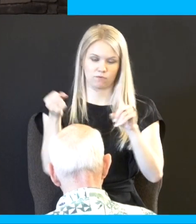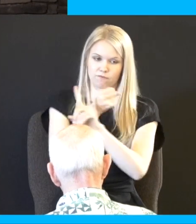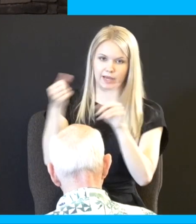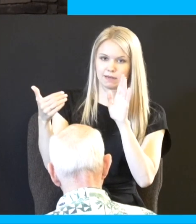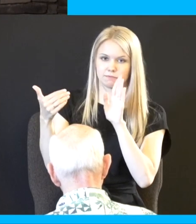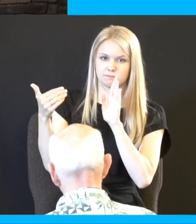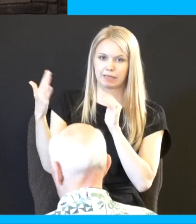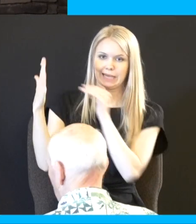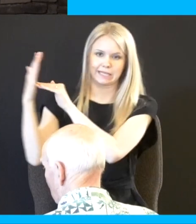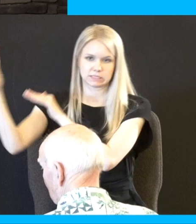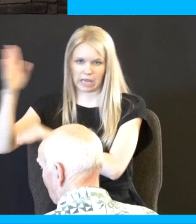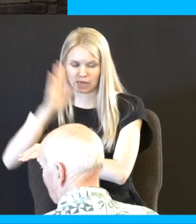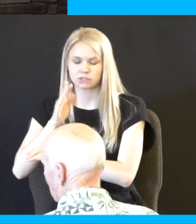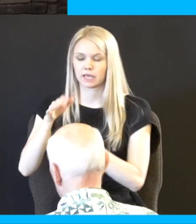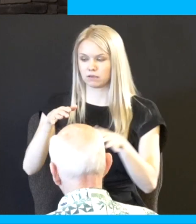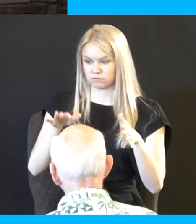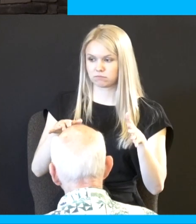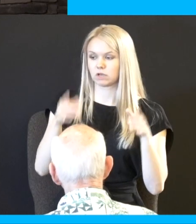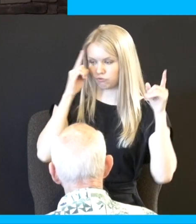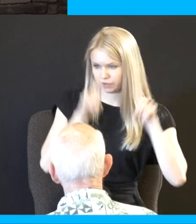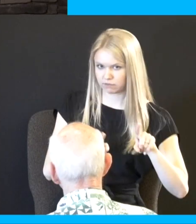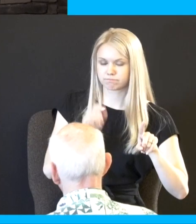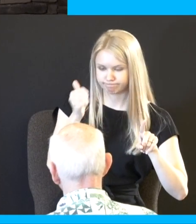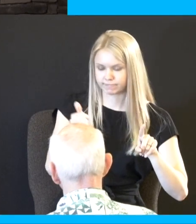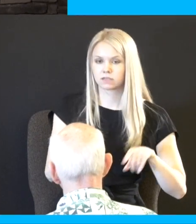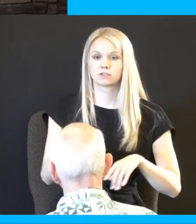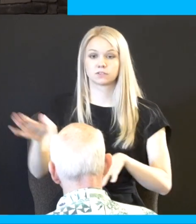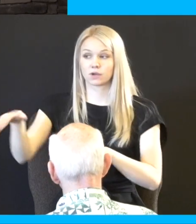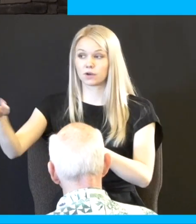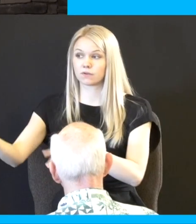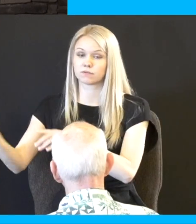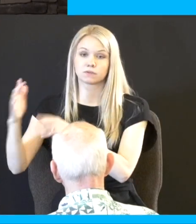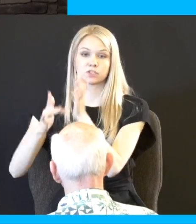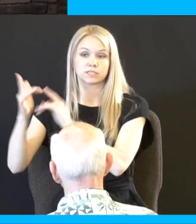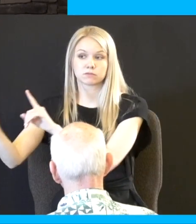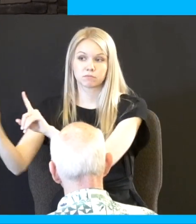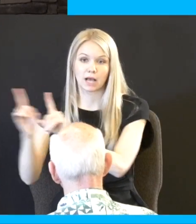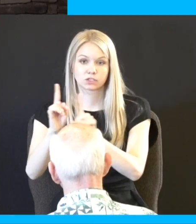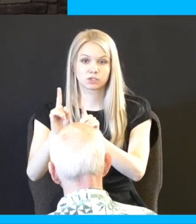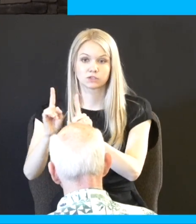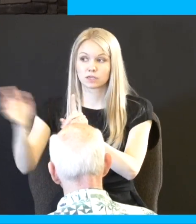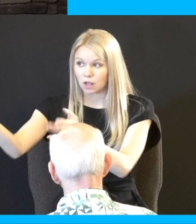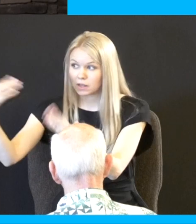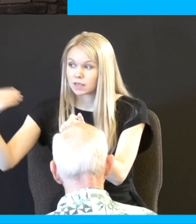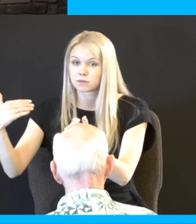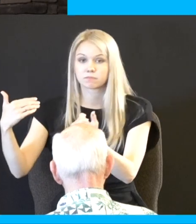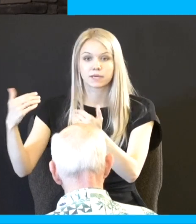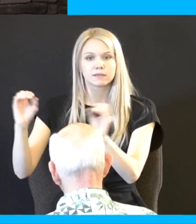and they agreed and said okay sounds good they called the apostles in and even though they hadn't done anything wrong they beat them laid them